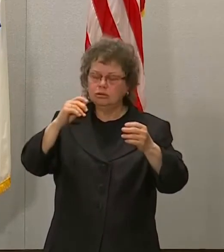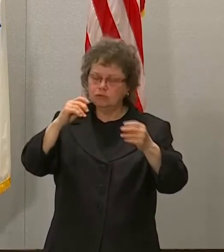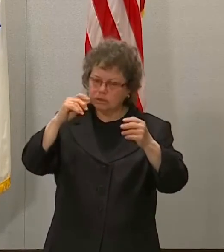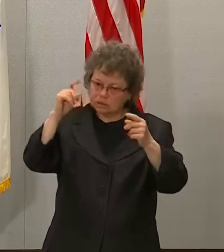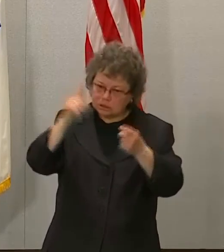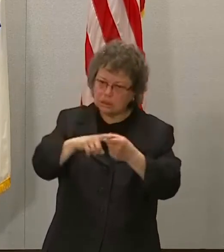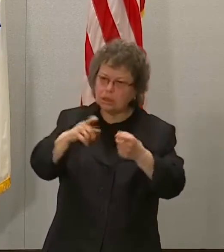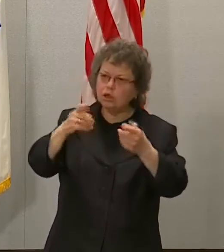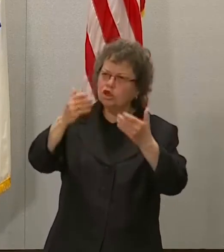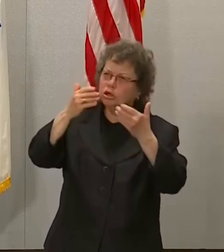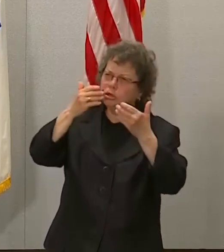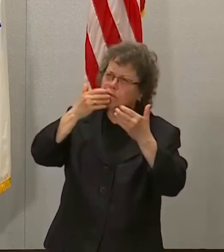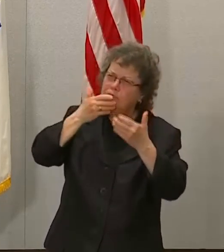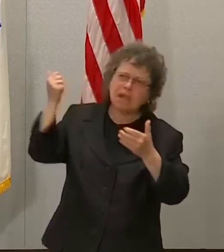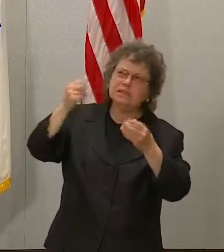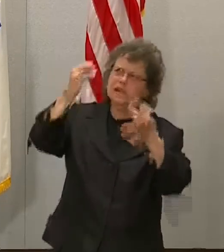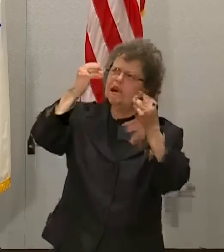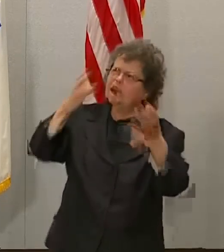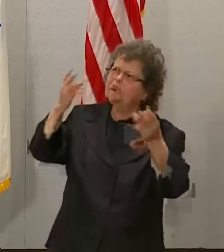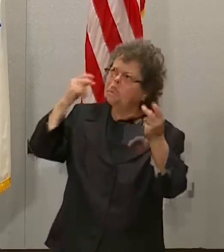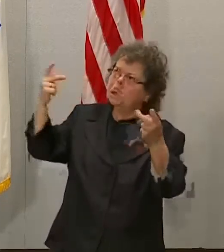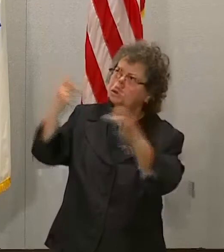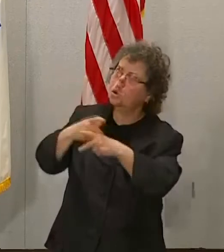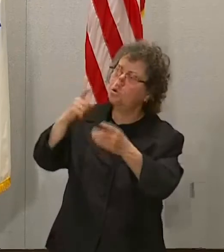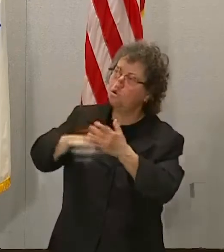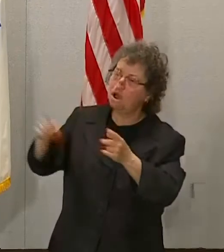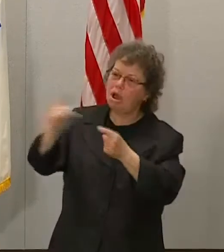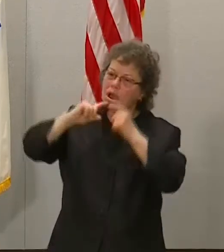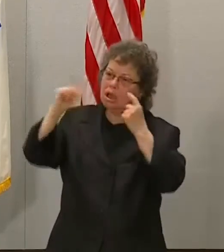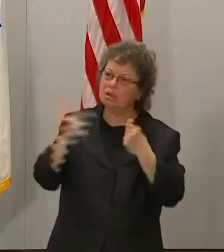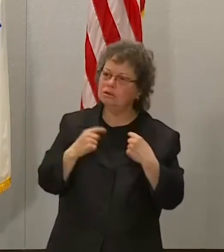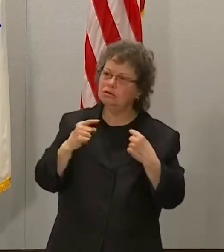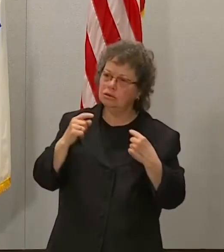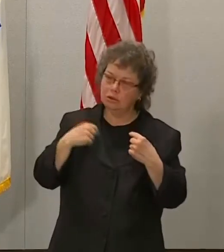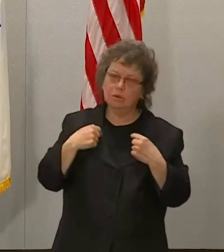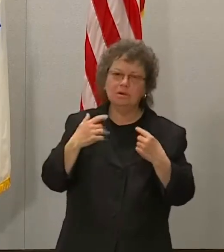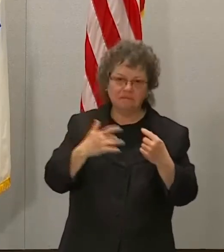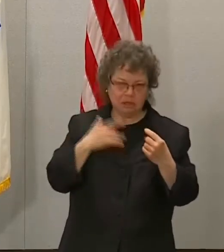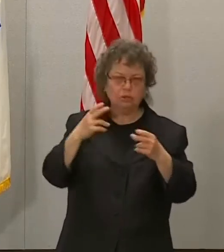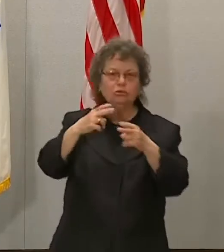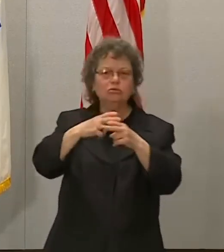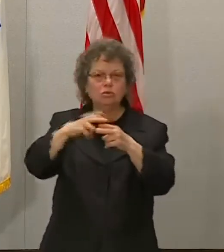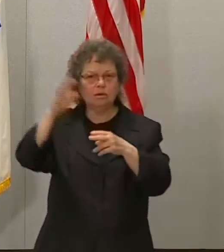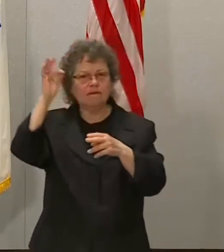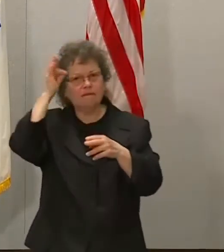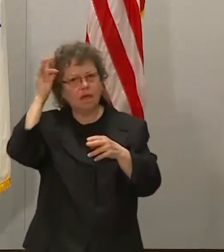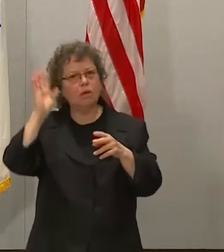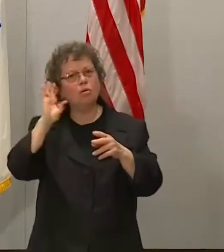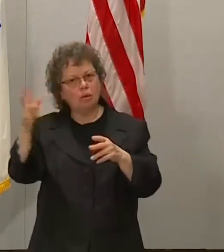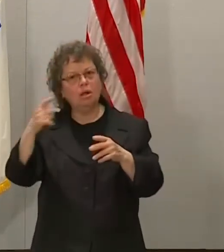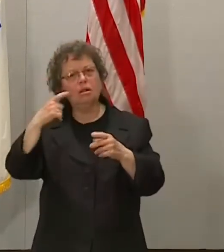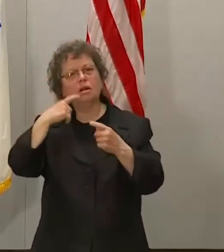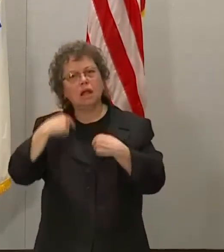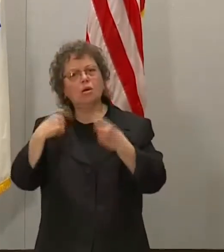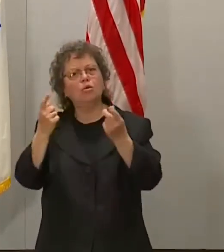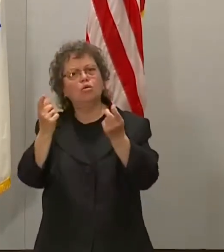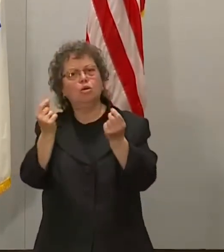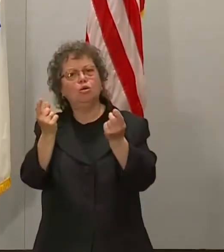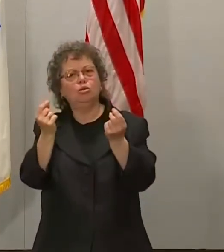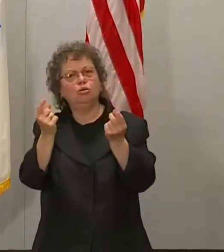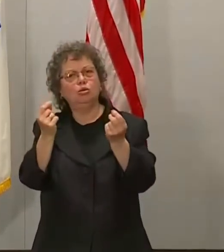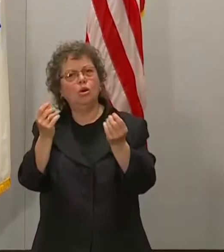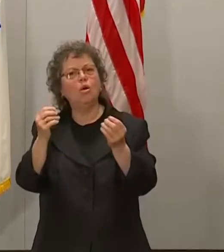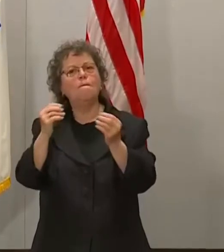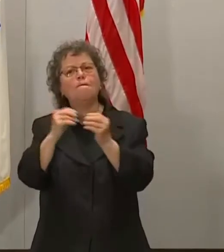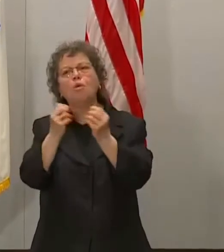And I expect at some point in the not-too-distant future we'll hear back from the feds and they'll tell us what they think the most appropriate thing to do and the